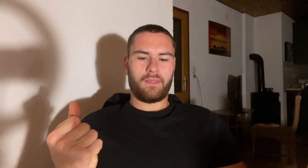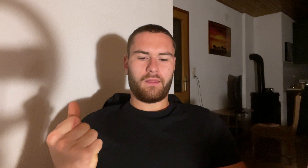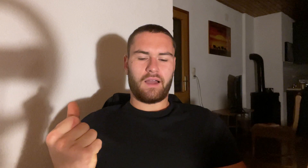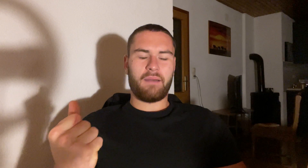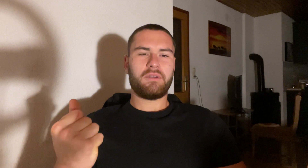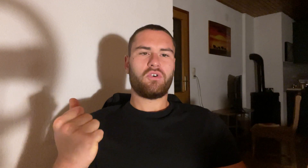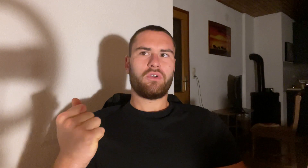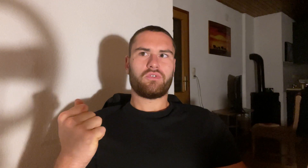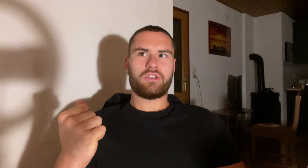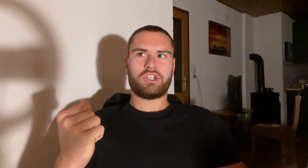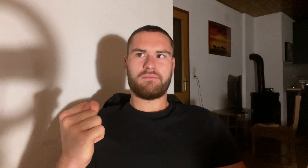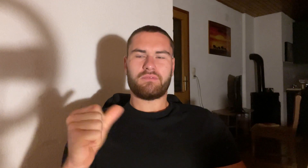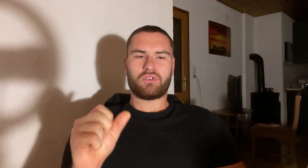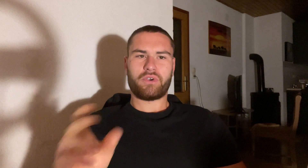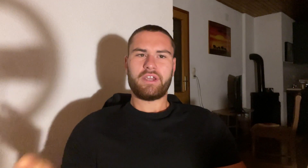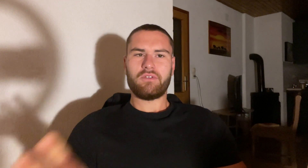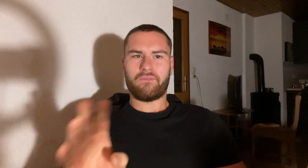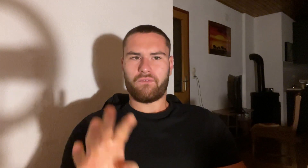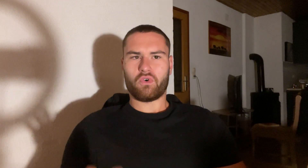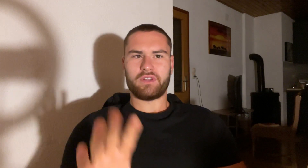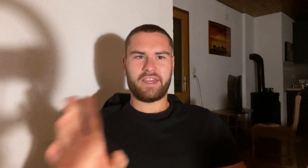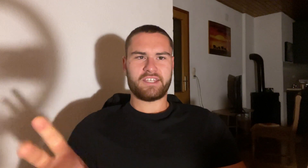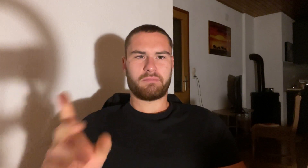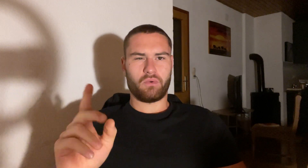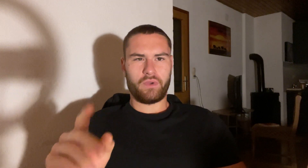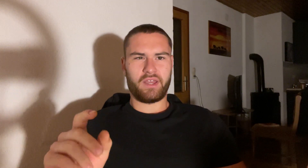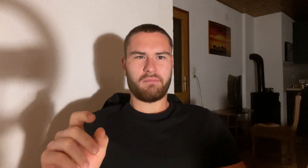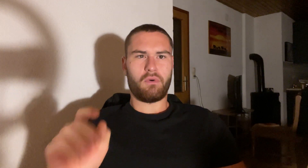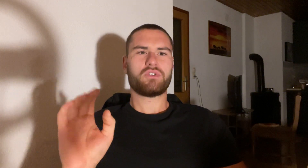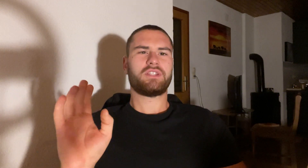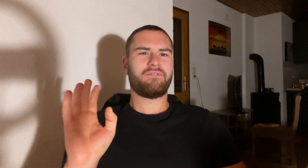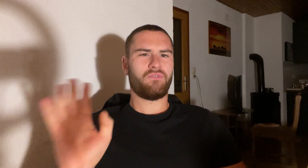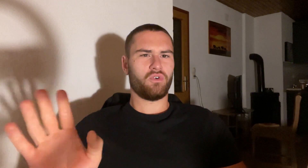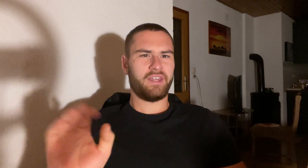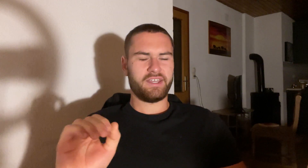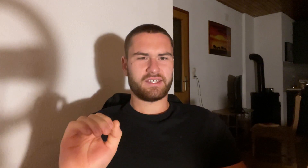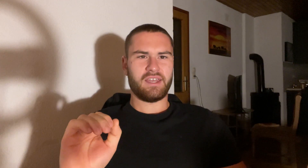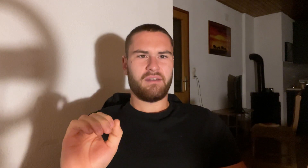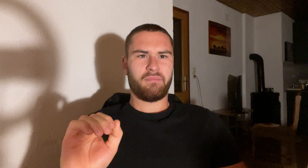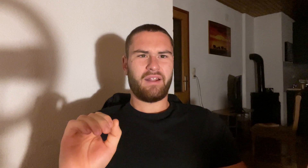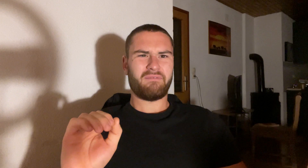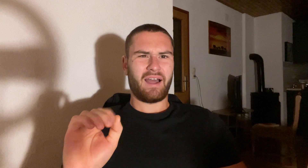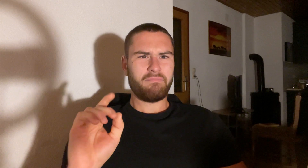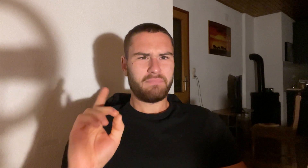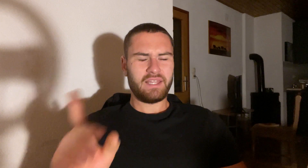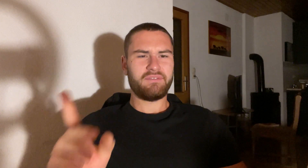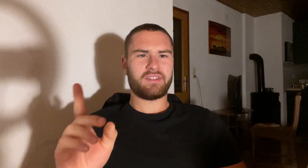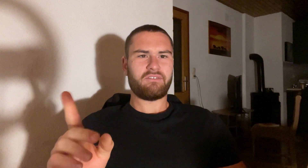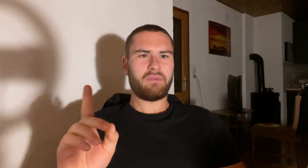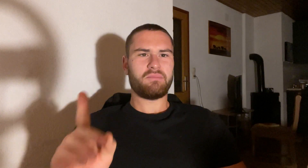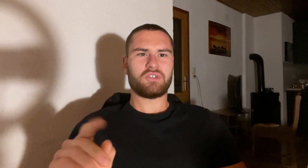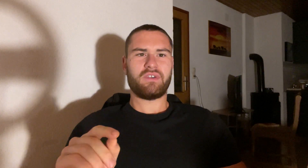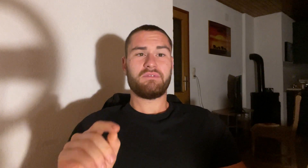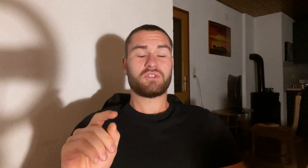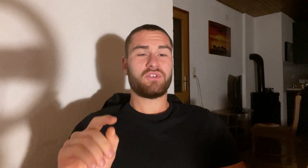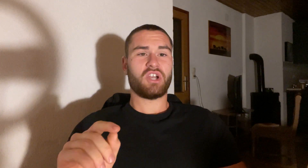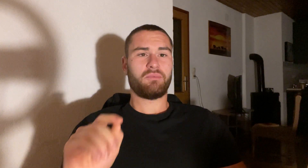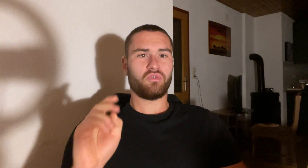I've been going to the gym three to four days per week, mostly four days, but I believe that I will maybe even switch up to